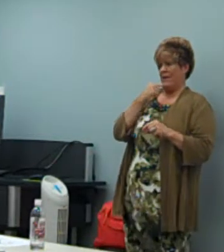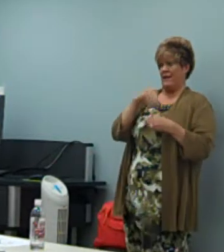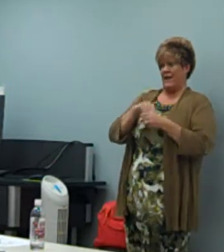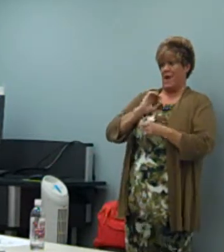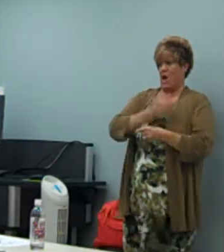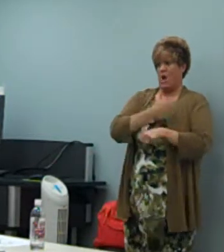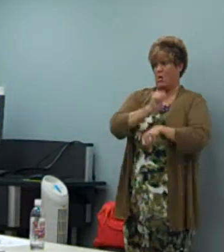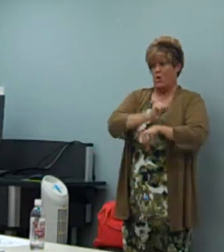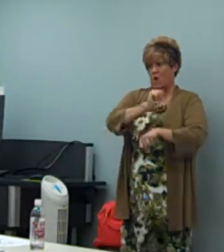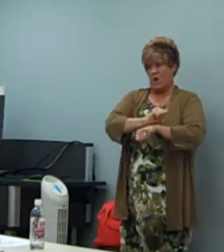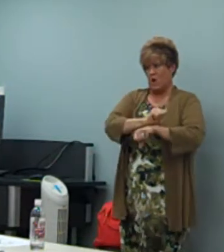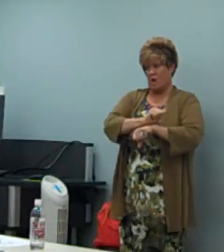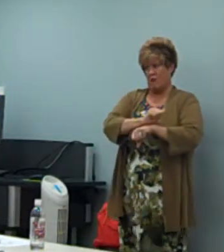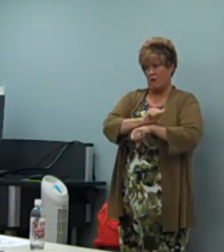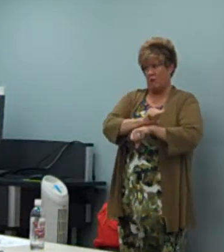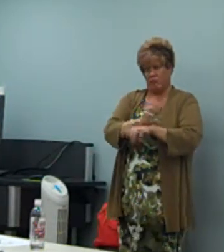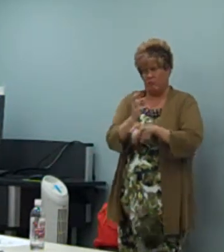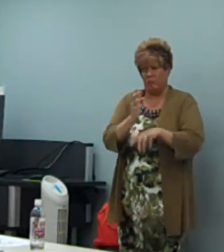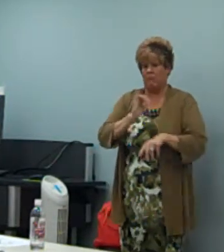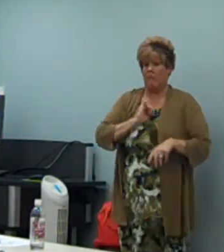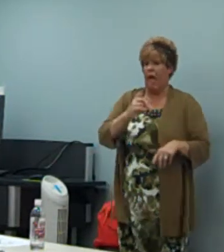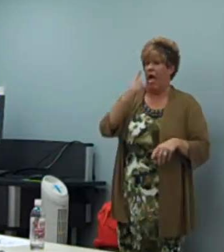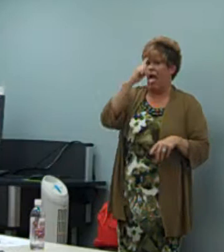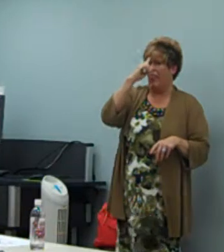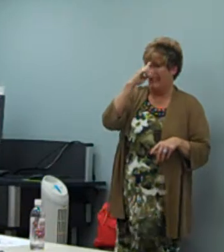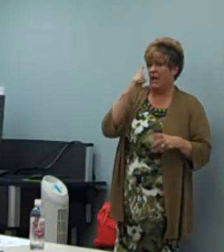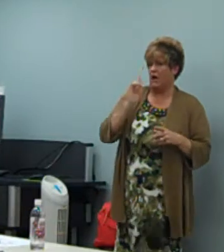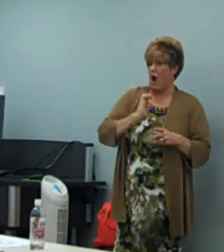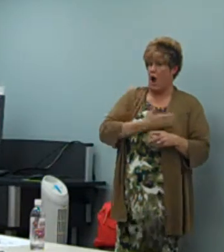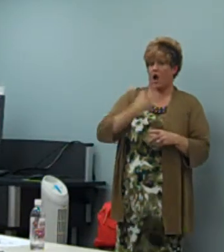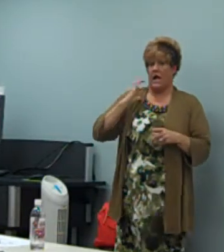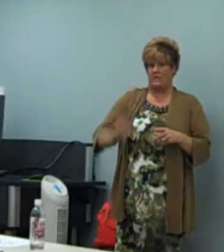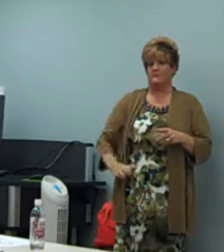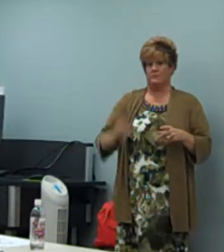but not really disappointed in our work, in our actual interpreting.